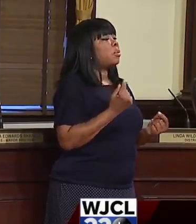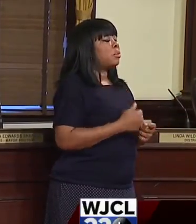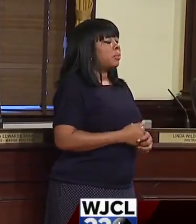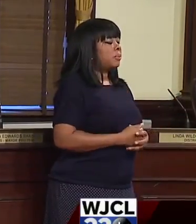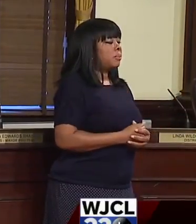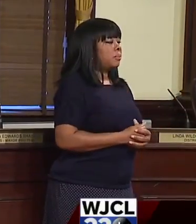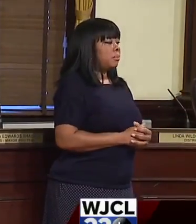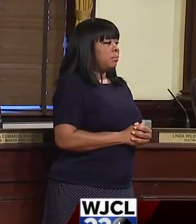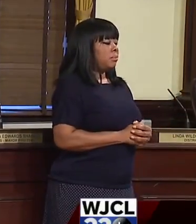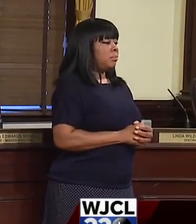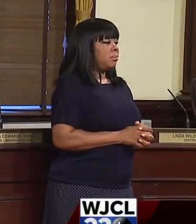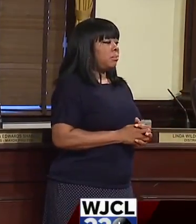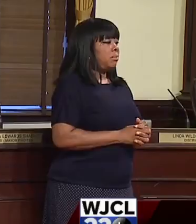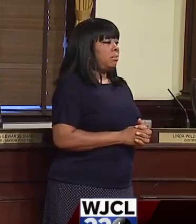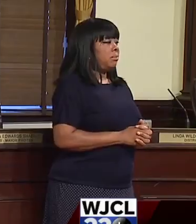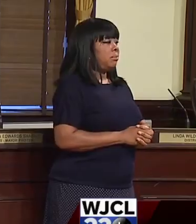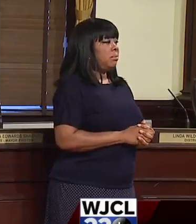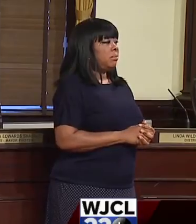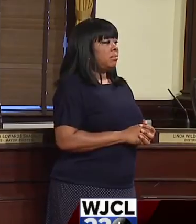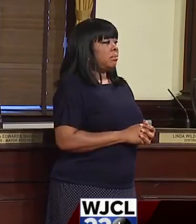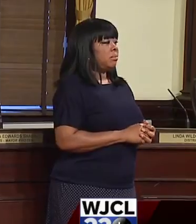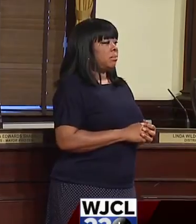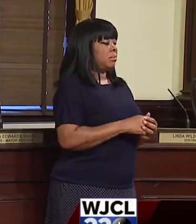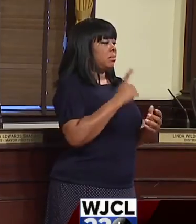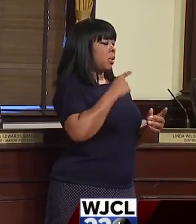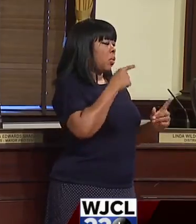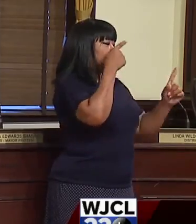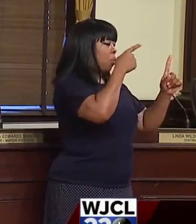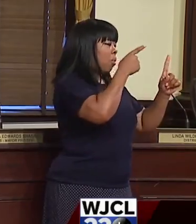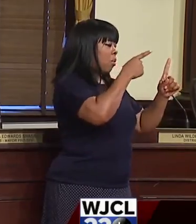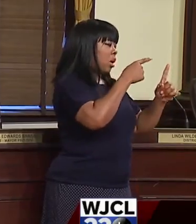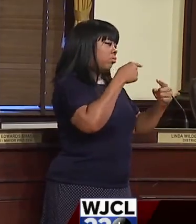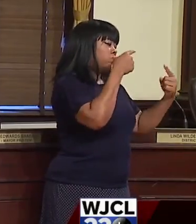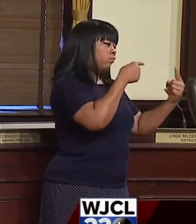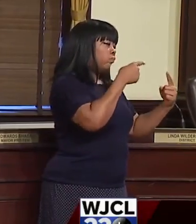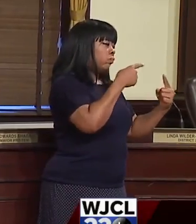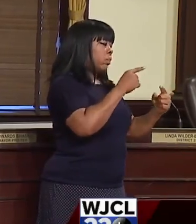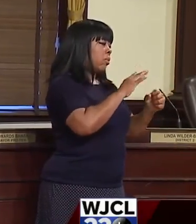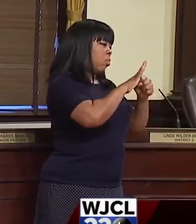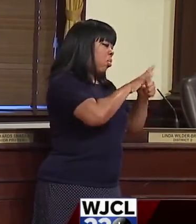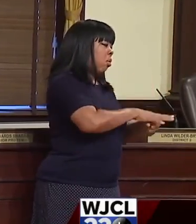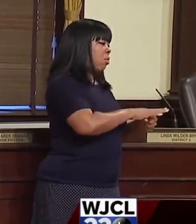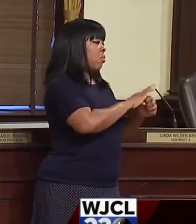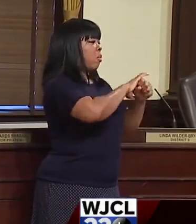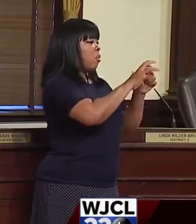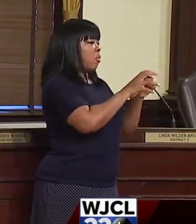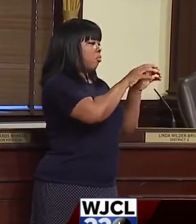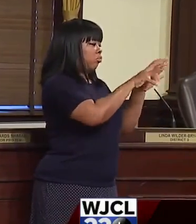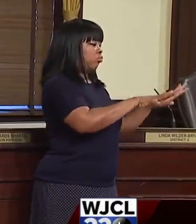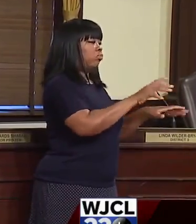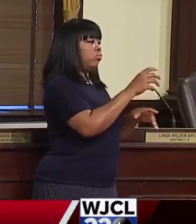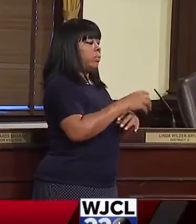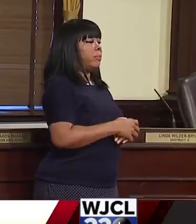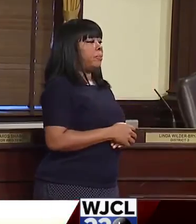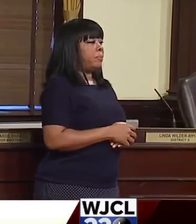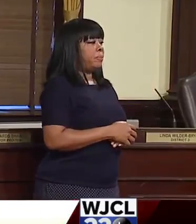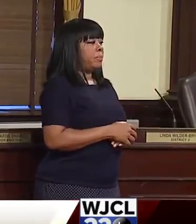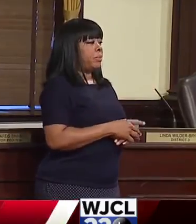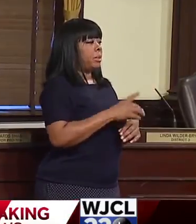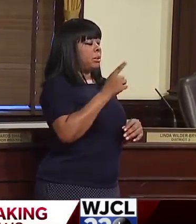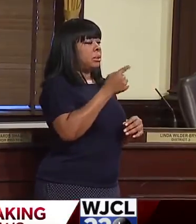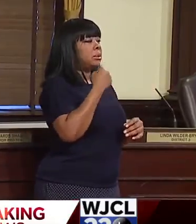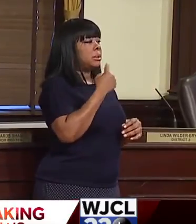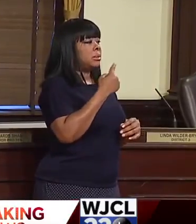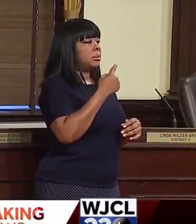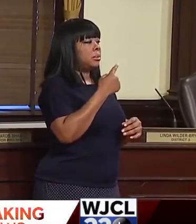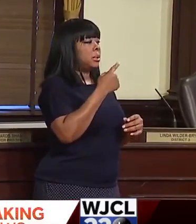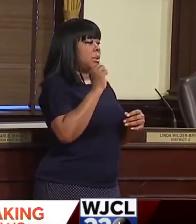our mission against COVID-19. Savannah's emergency declaration mandating the wearing